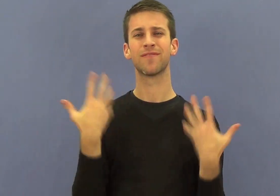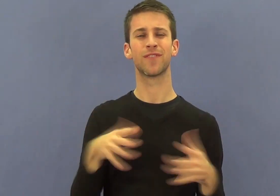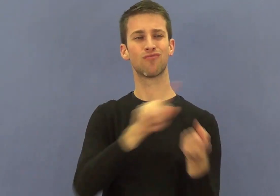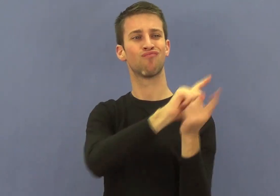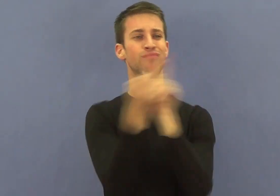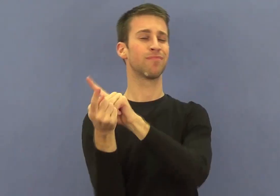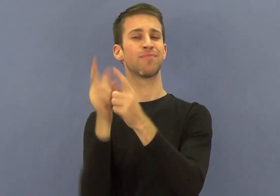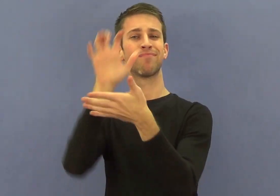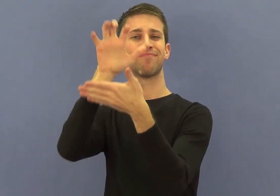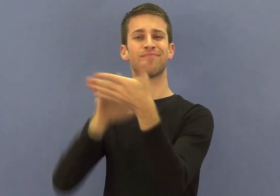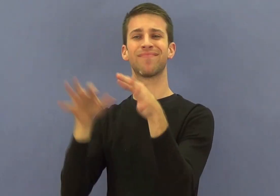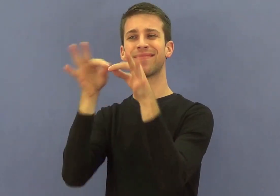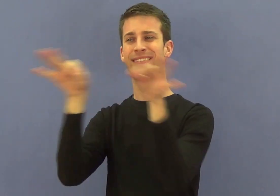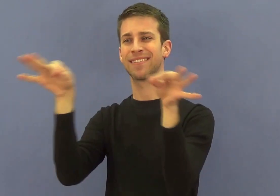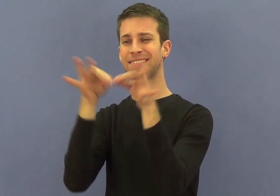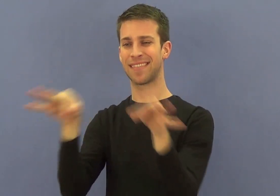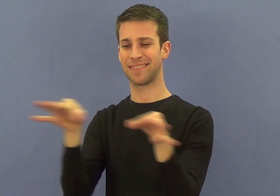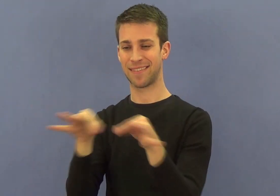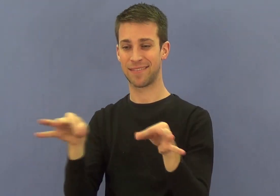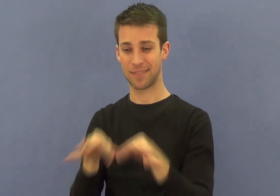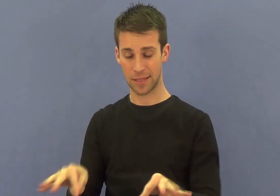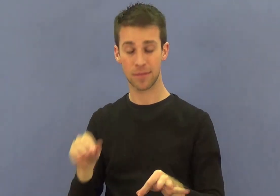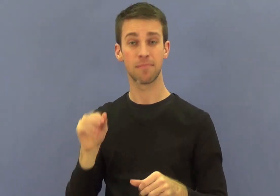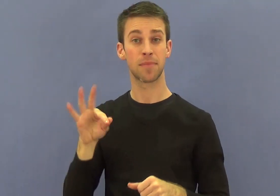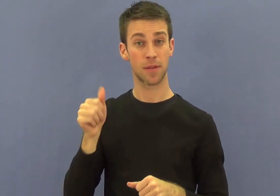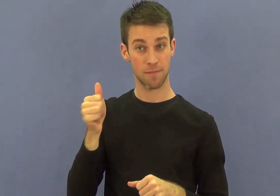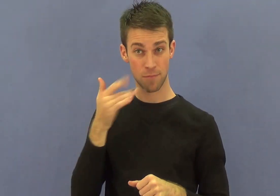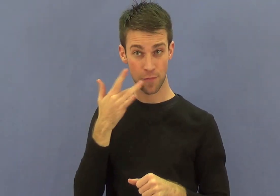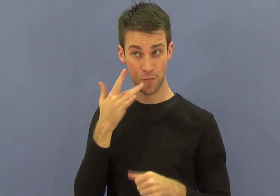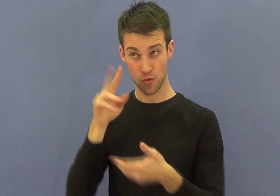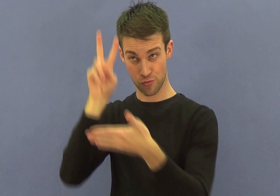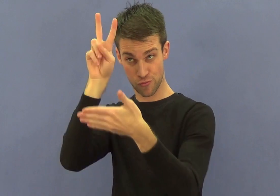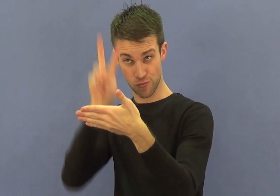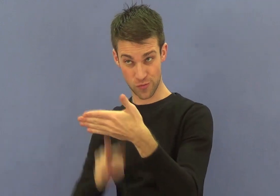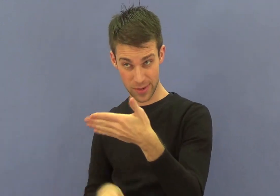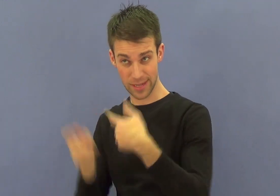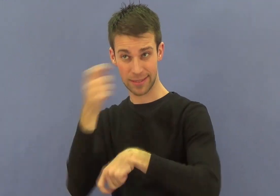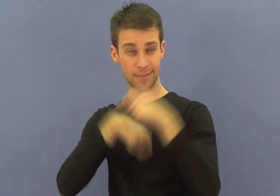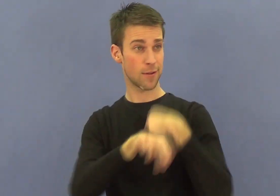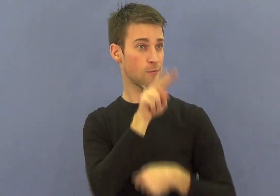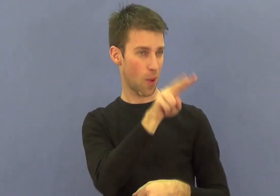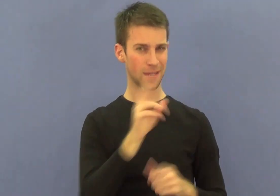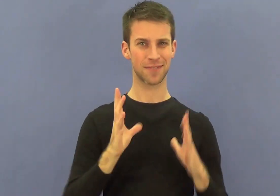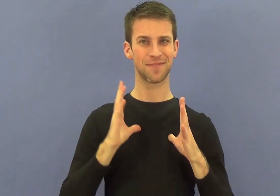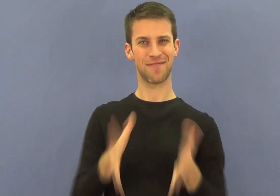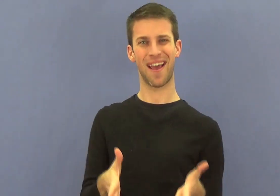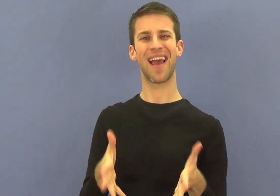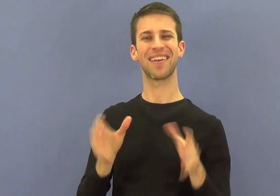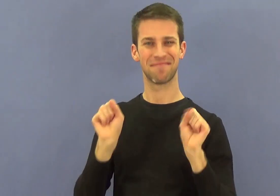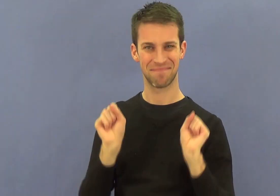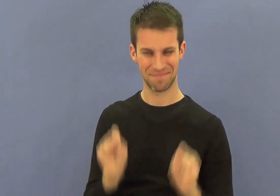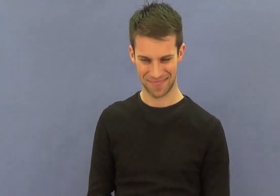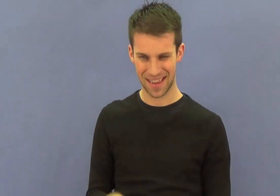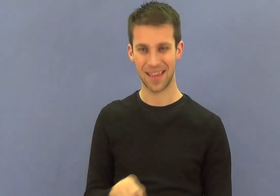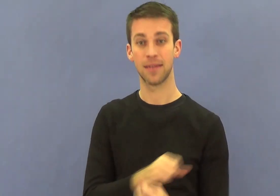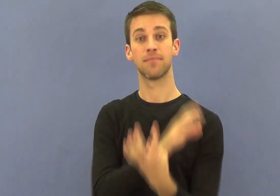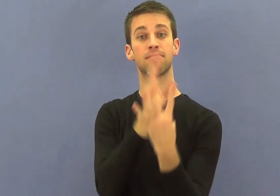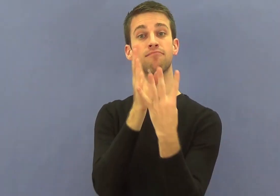The fourth way to access the video series is by a transcription of signs. You can view or download a